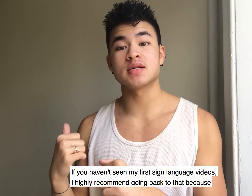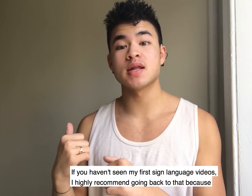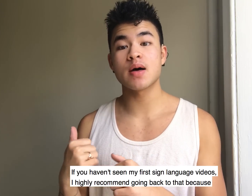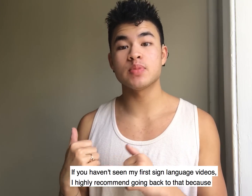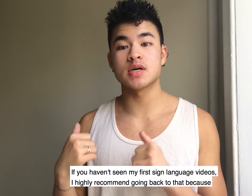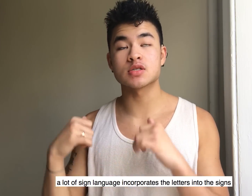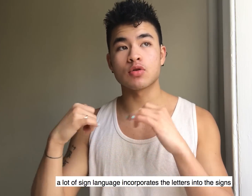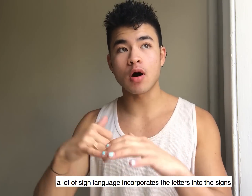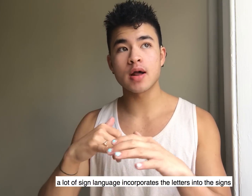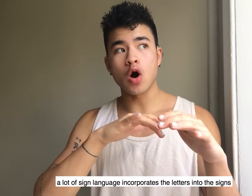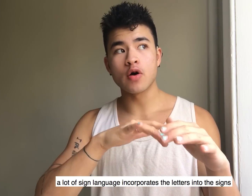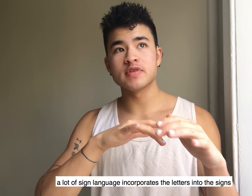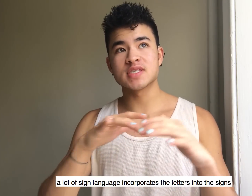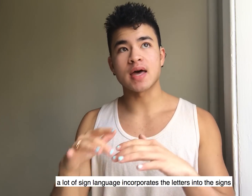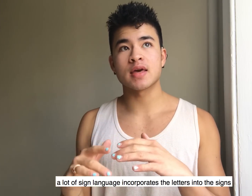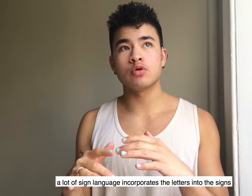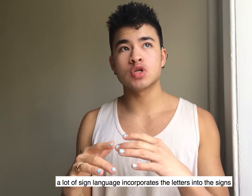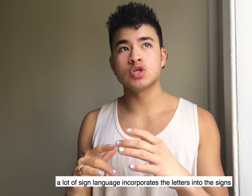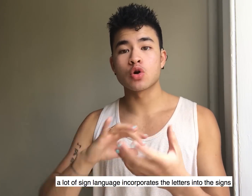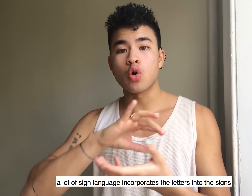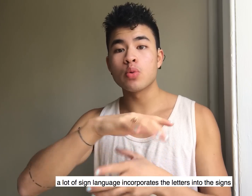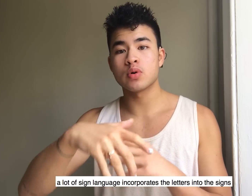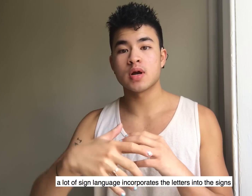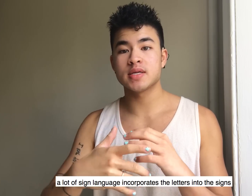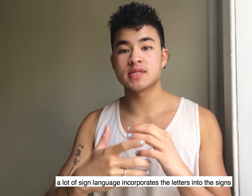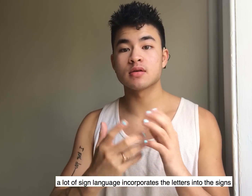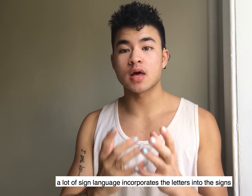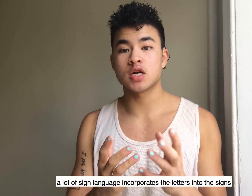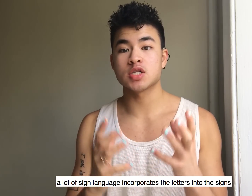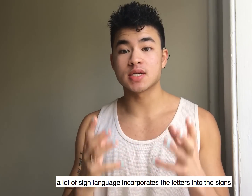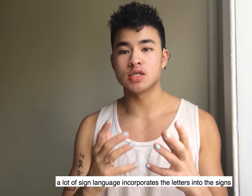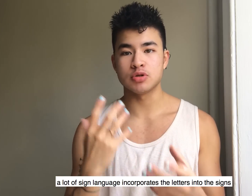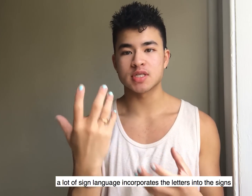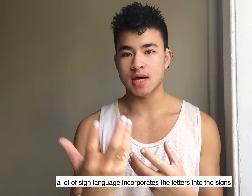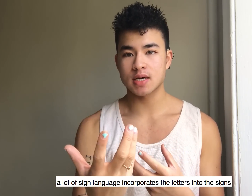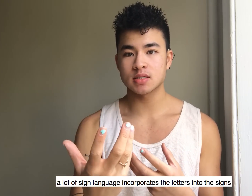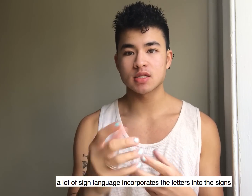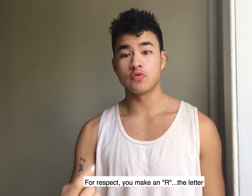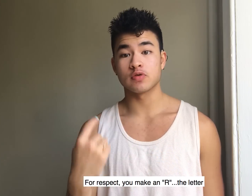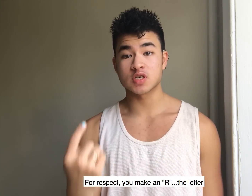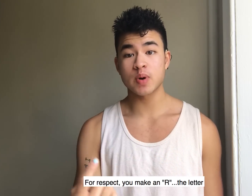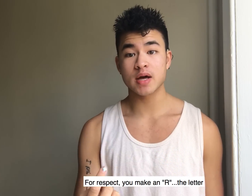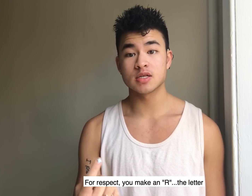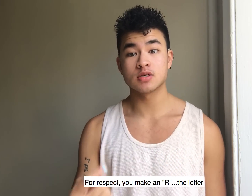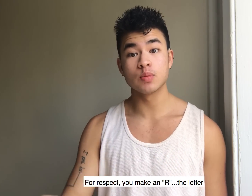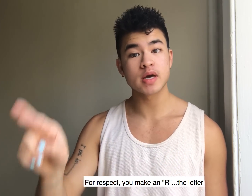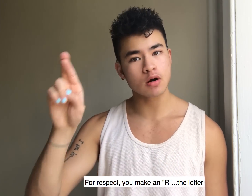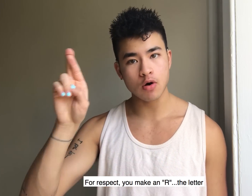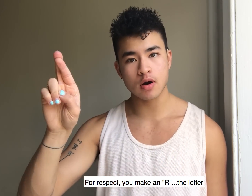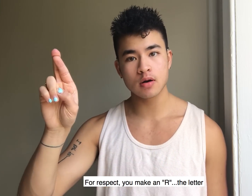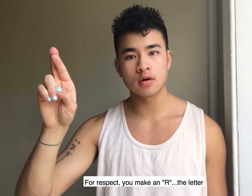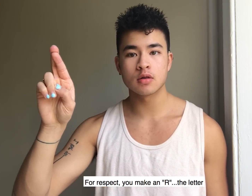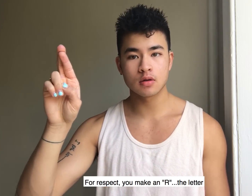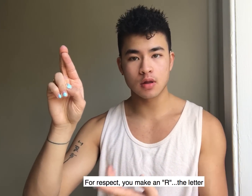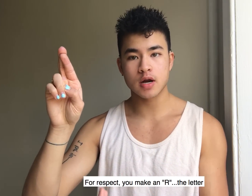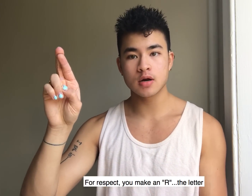to that because a lot of sign language incorporates the letters into the signs for respect you make an R the letter